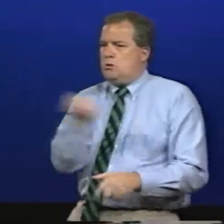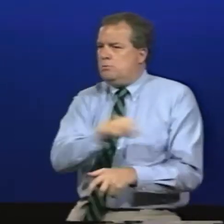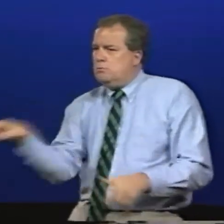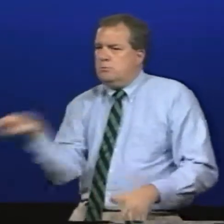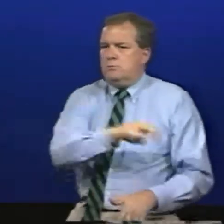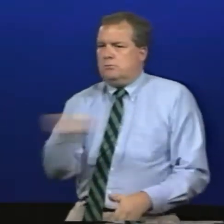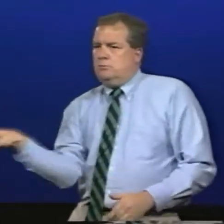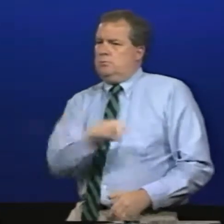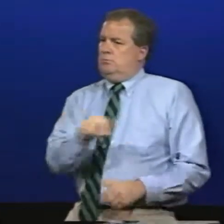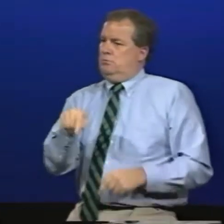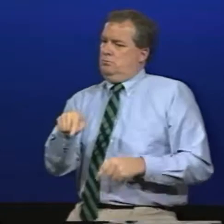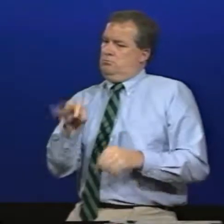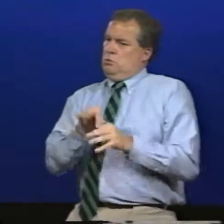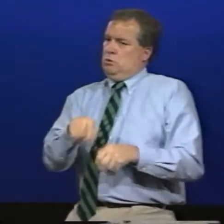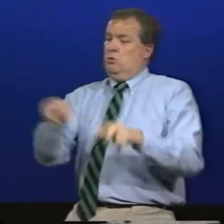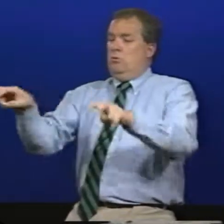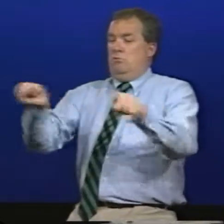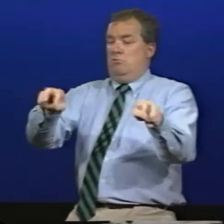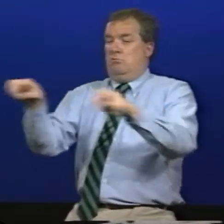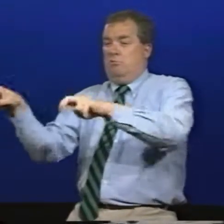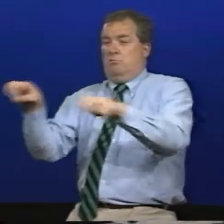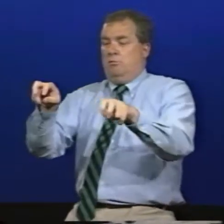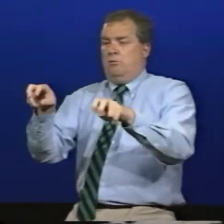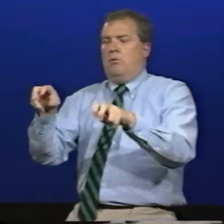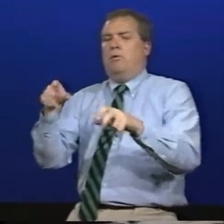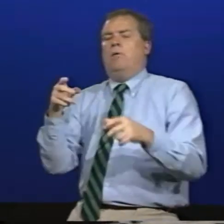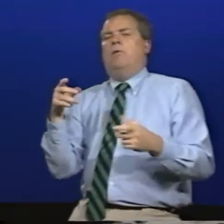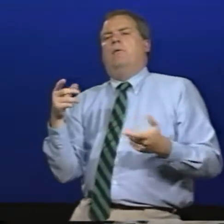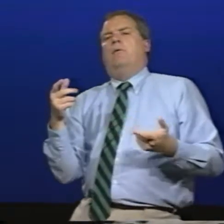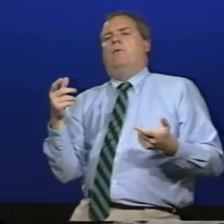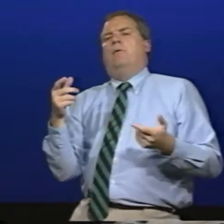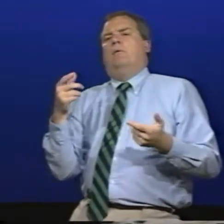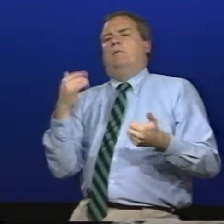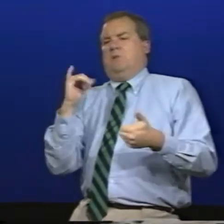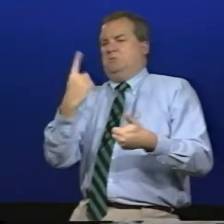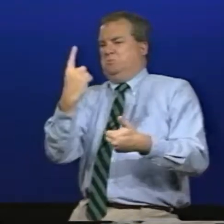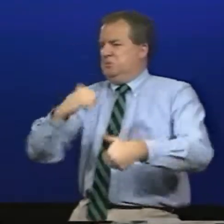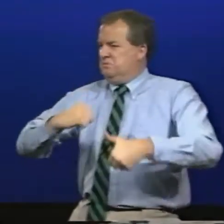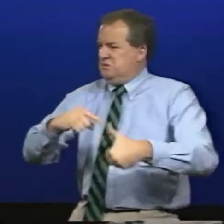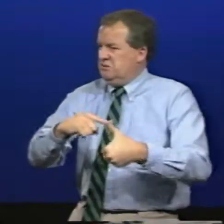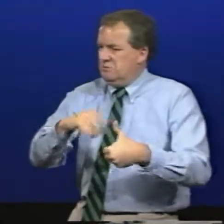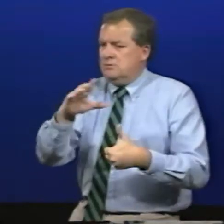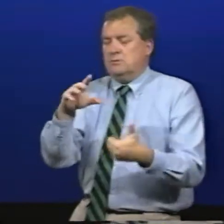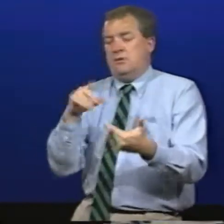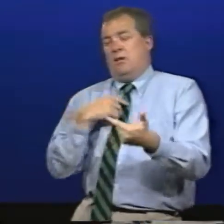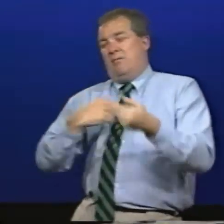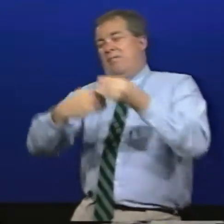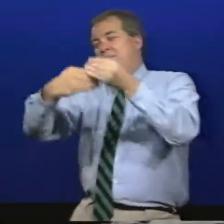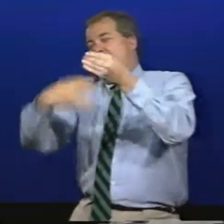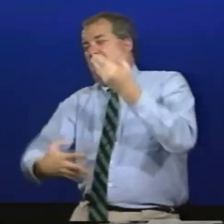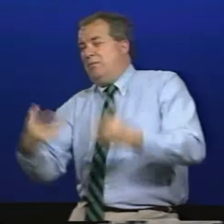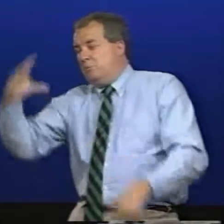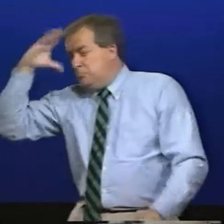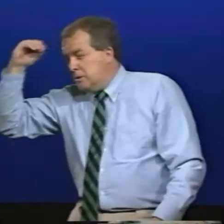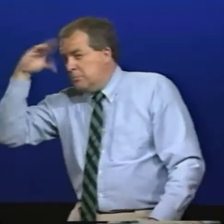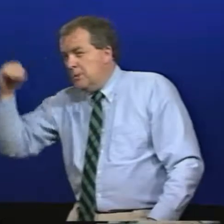able to have a real nose for the ball and be able to get it when it goes outside those bounds so that's one of the defenses we have